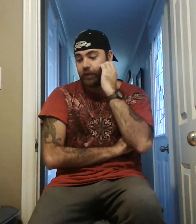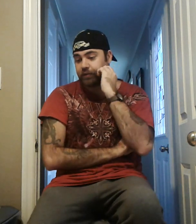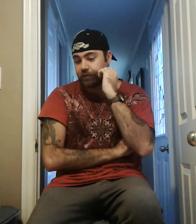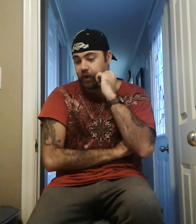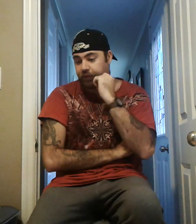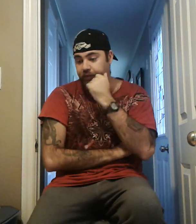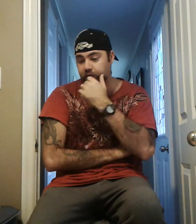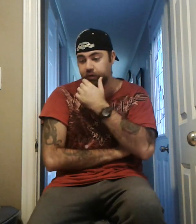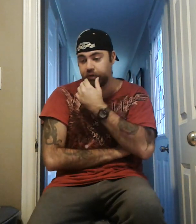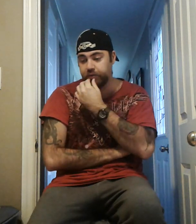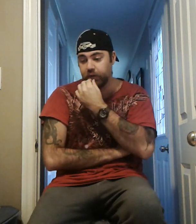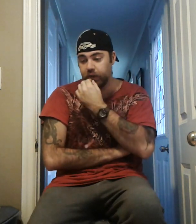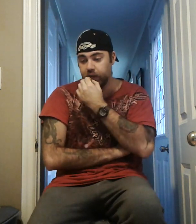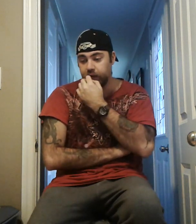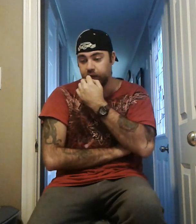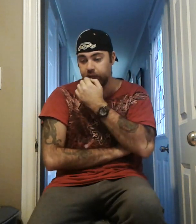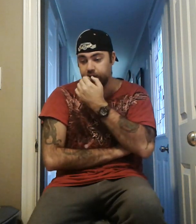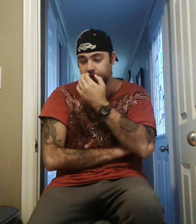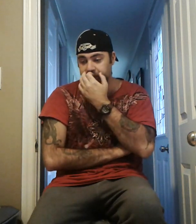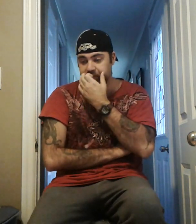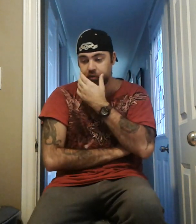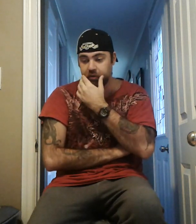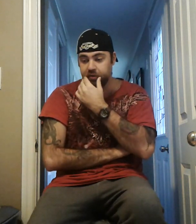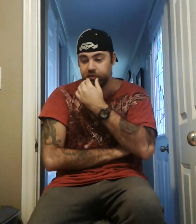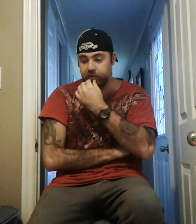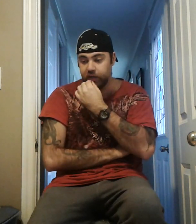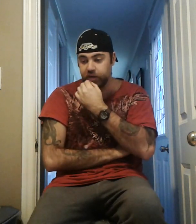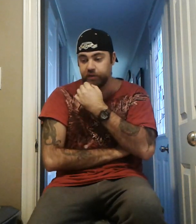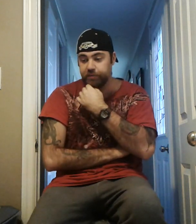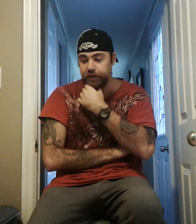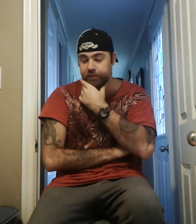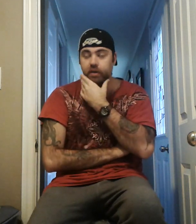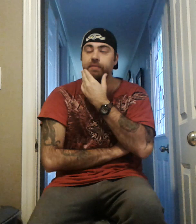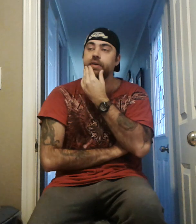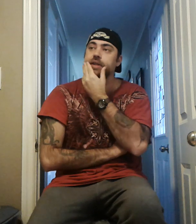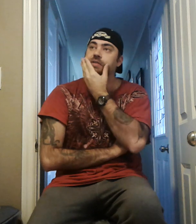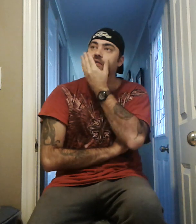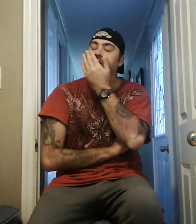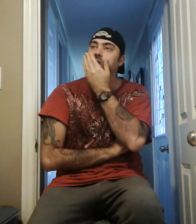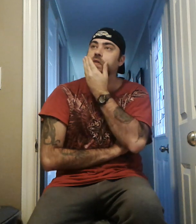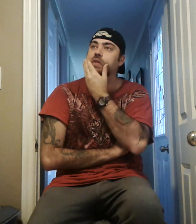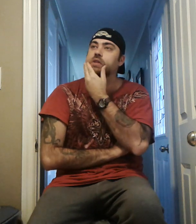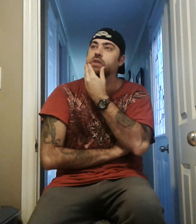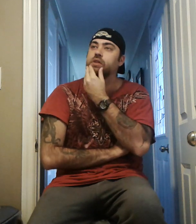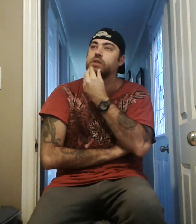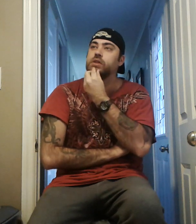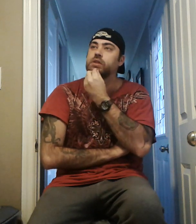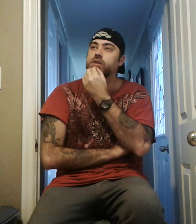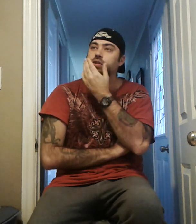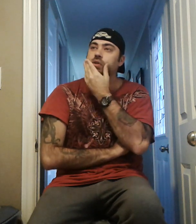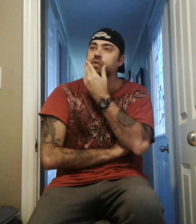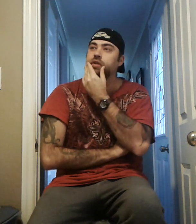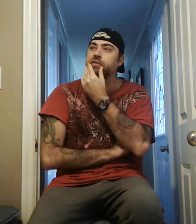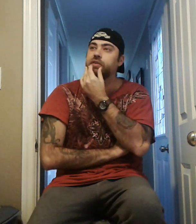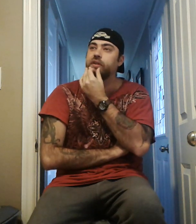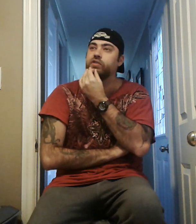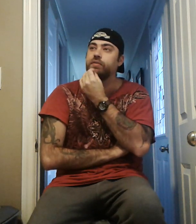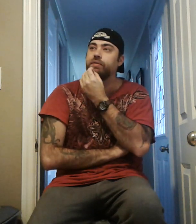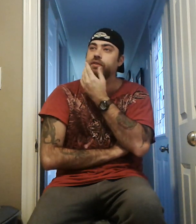been Survivor Series, and, um, who was it, Natalia faced off against, who was it that she faced